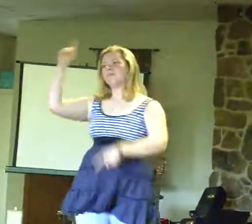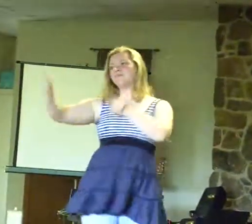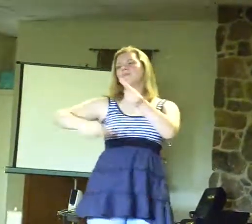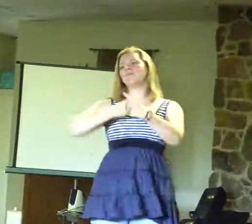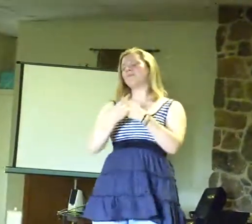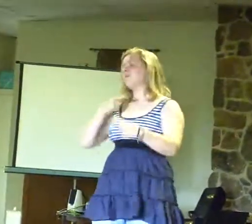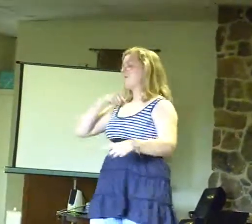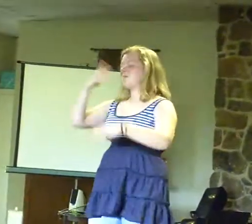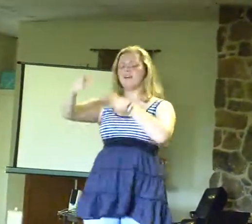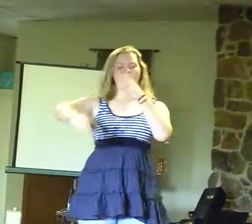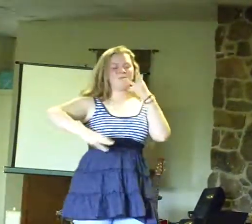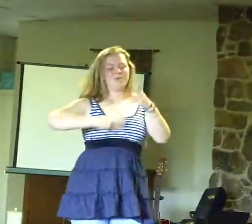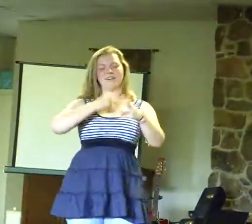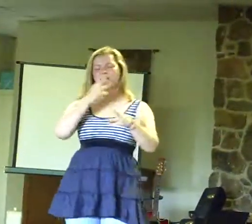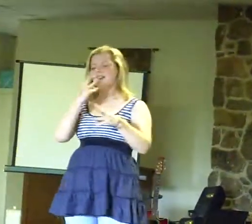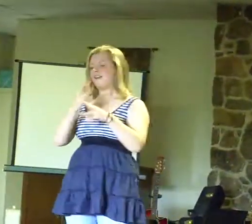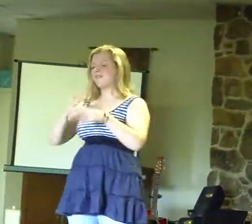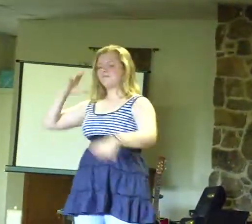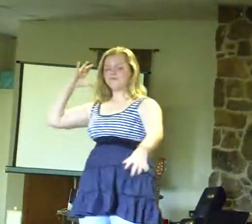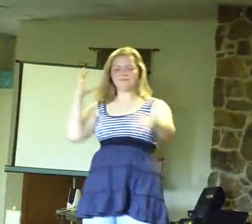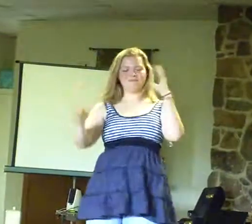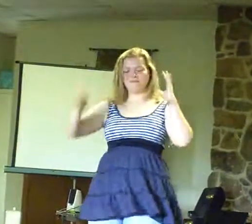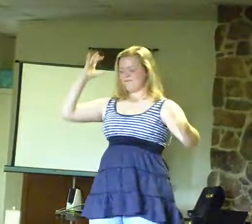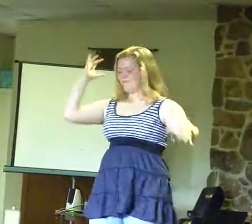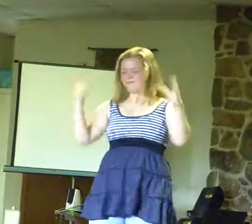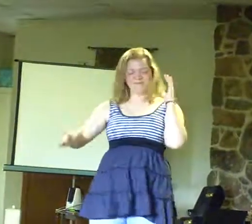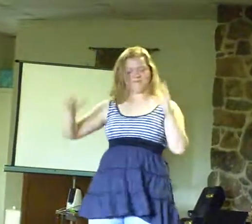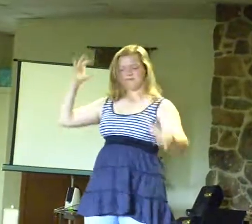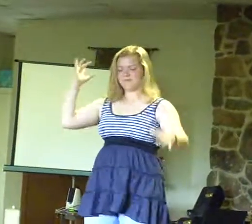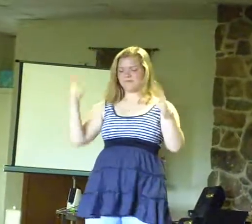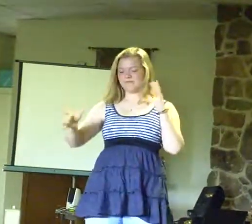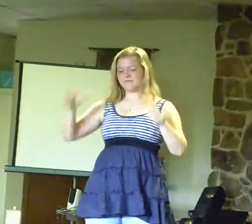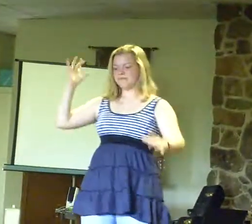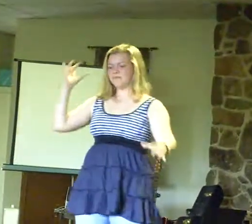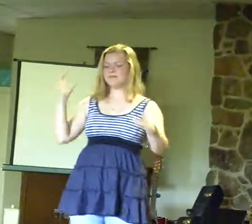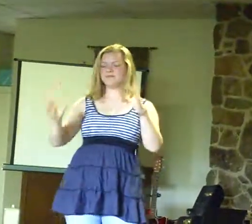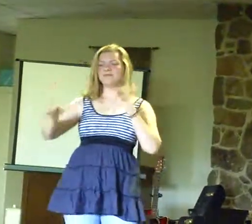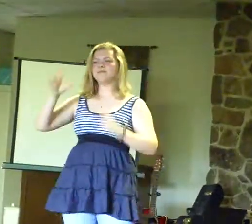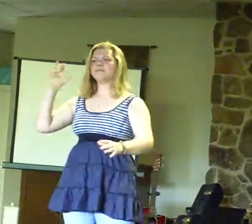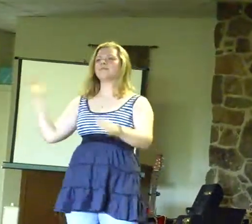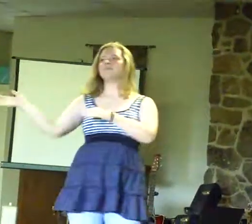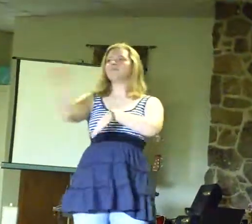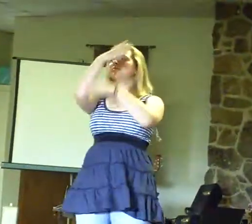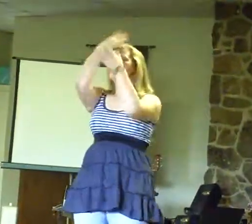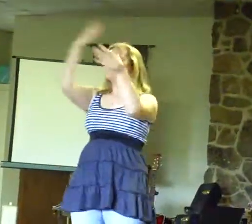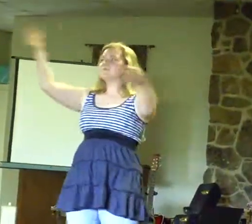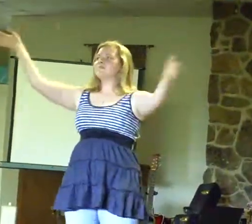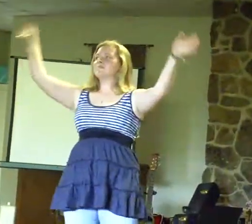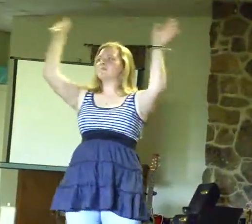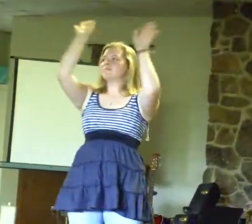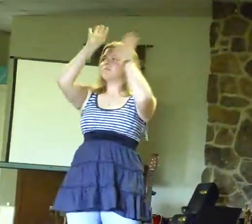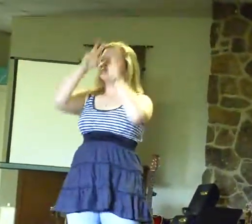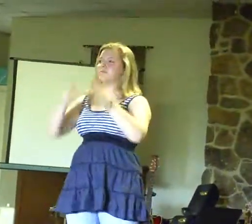When my world is shaking, heaven